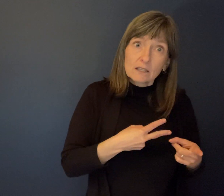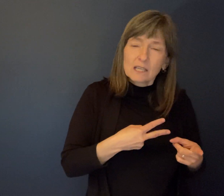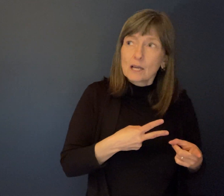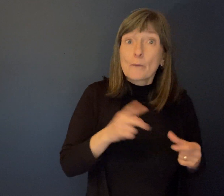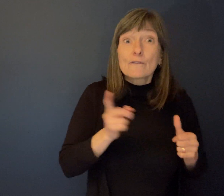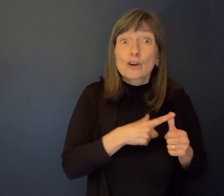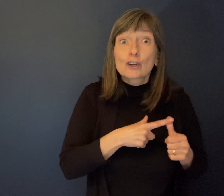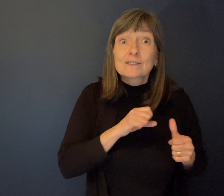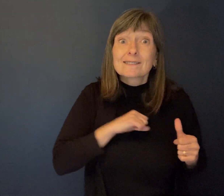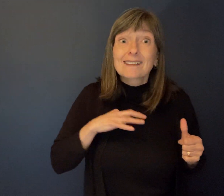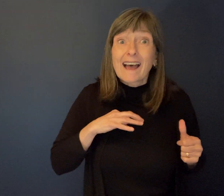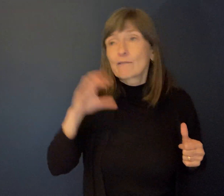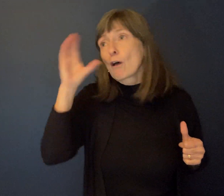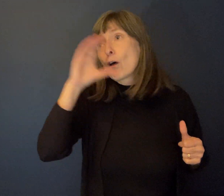Now you're out there in all kinds of weather.